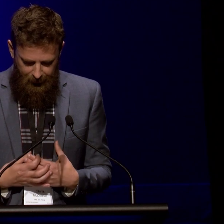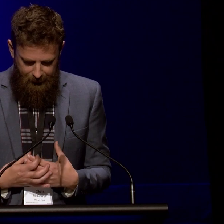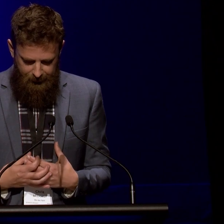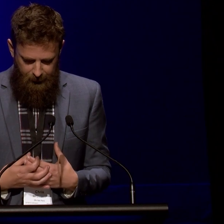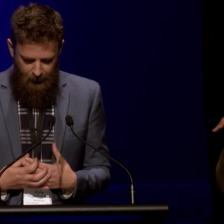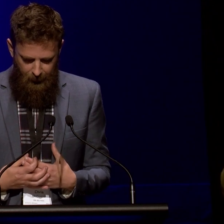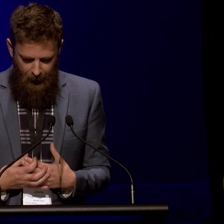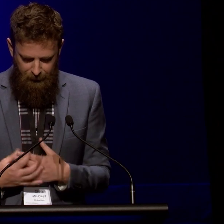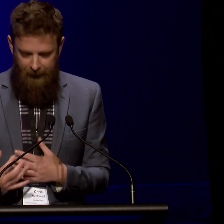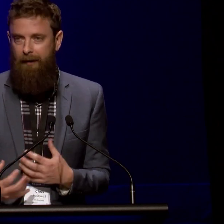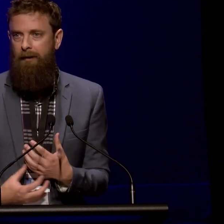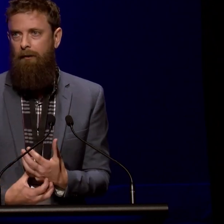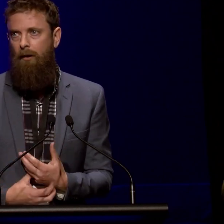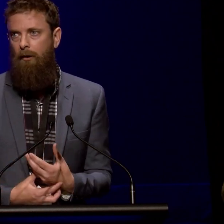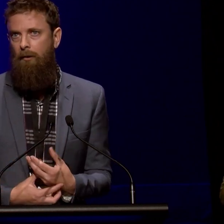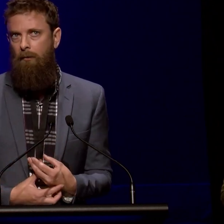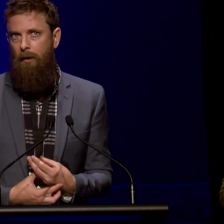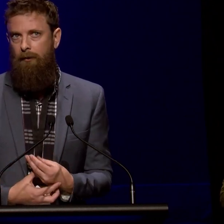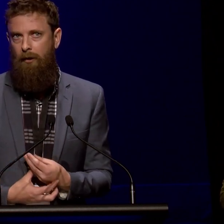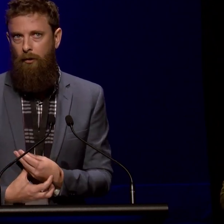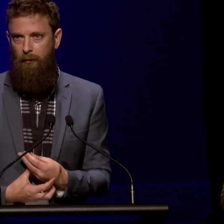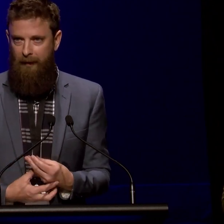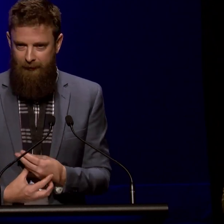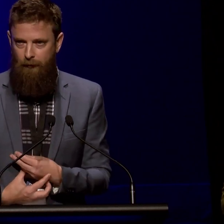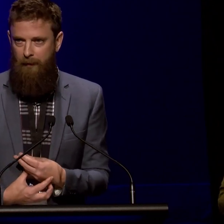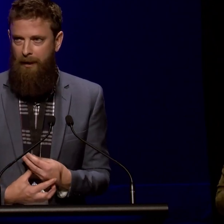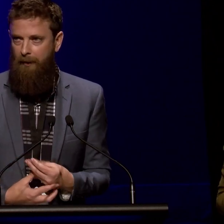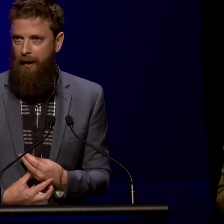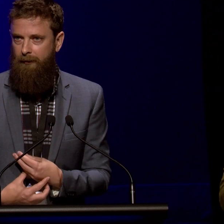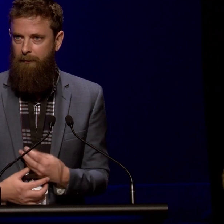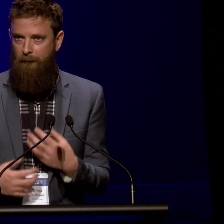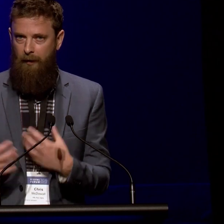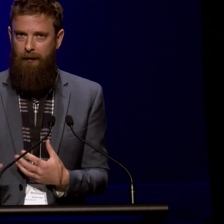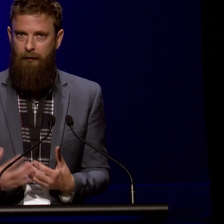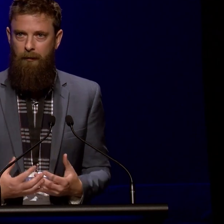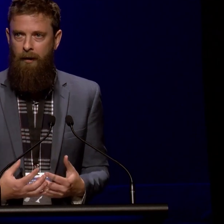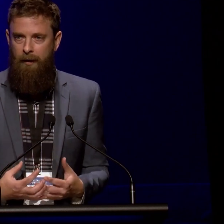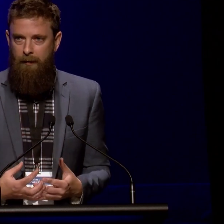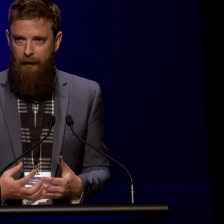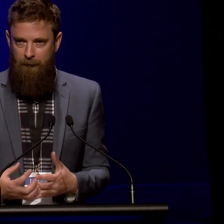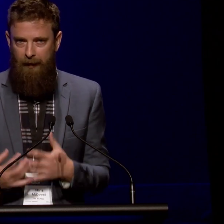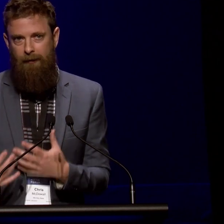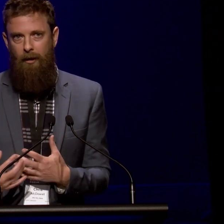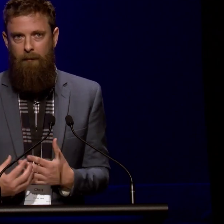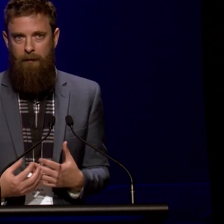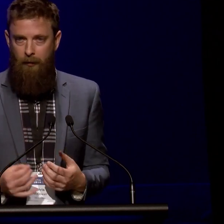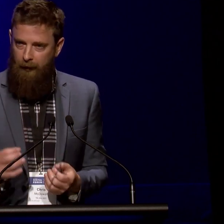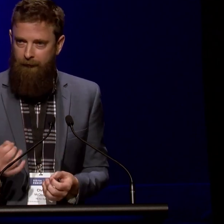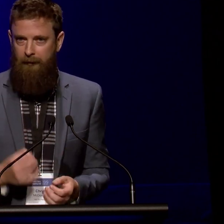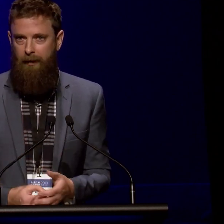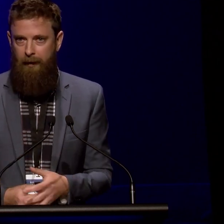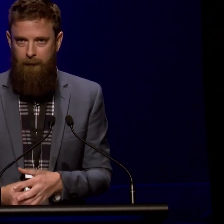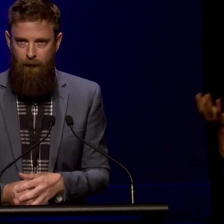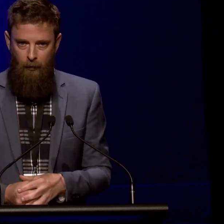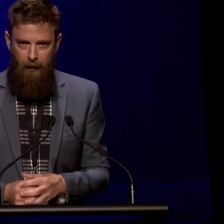These days, I really know what to call myself when people ask me what I do. The last time, though,